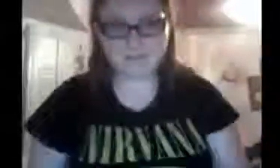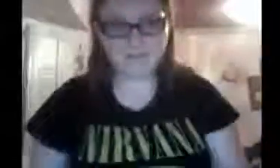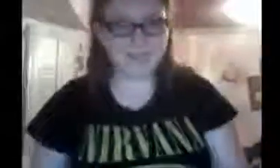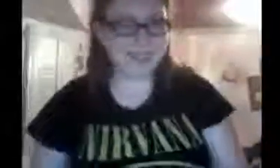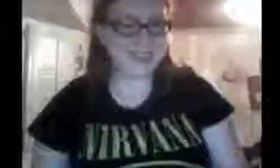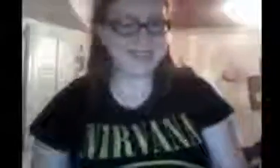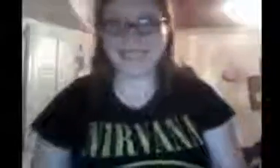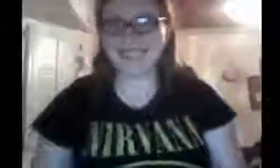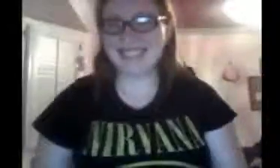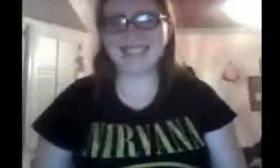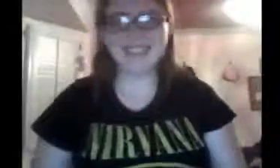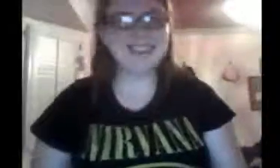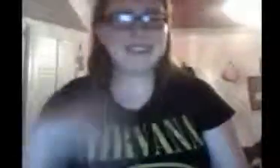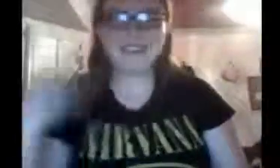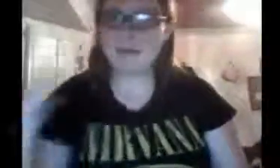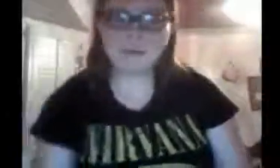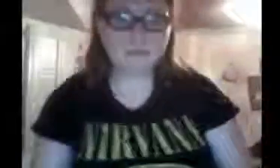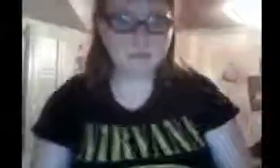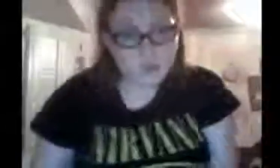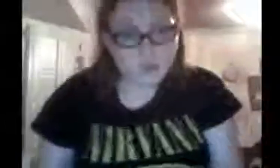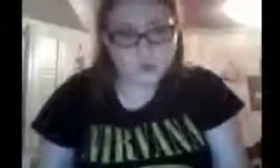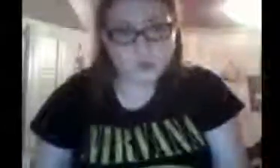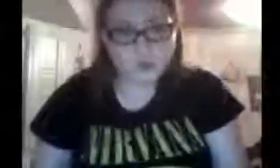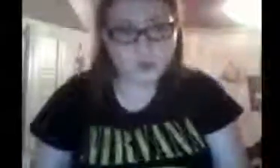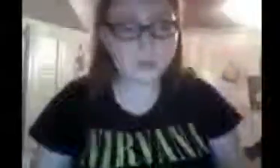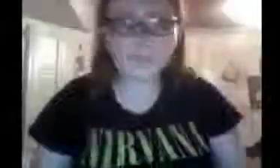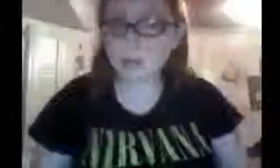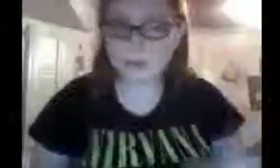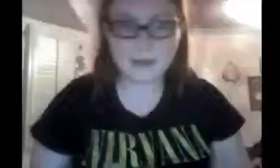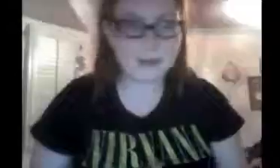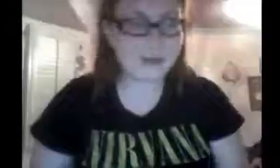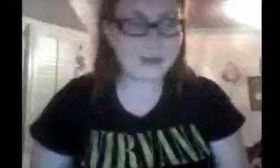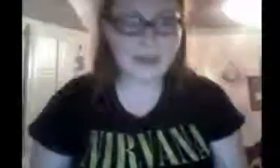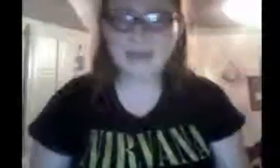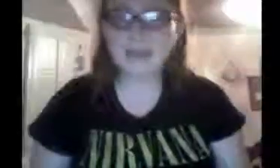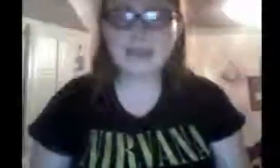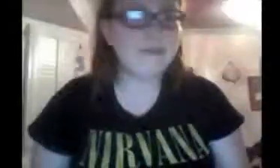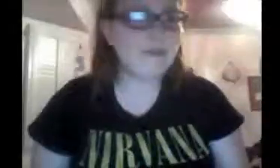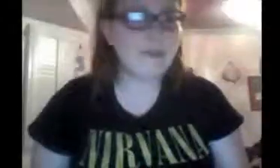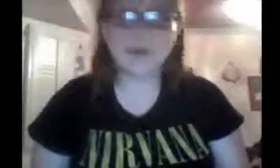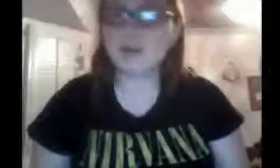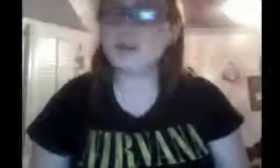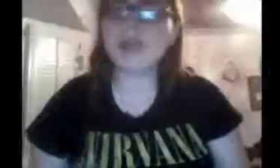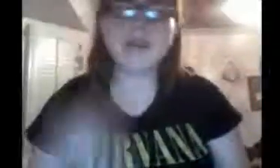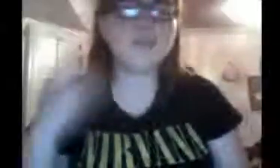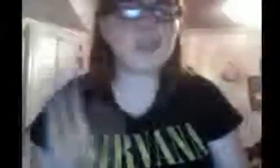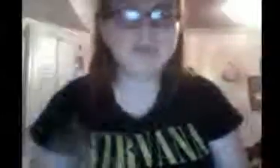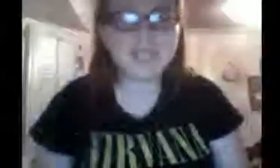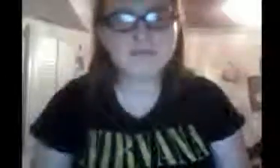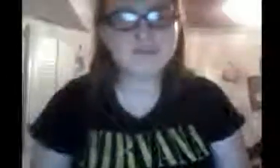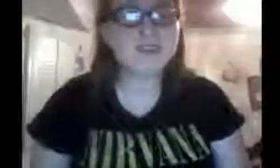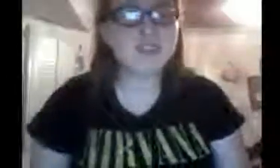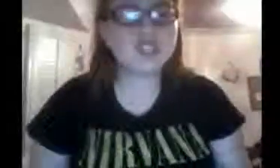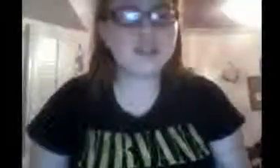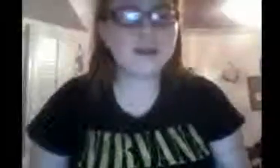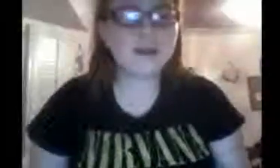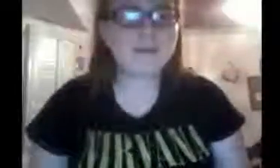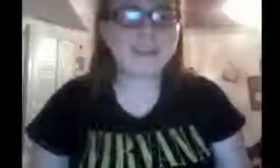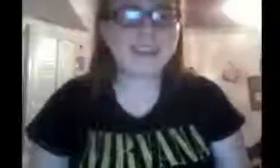And, I mean, I mean, who wouldn't want them to get back together? I mean, I love them. I understand why the show ended up getting